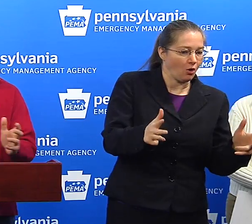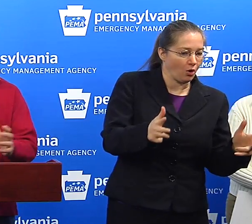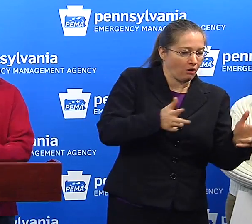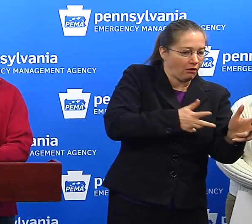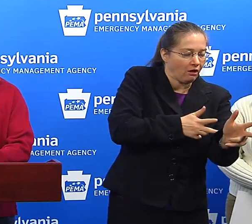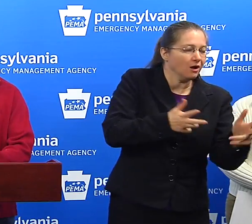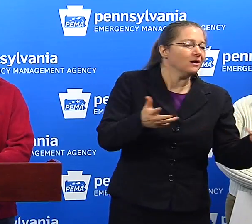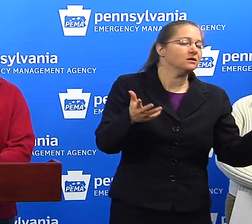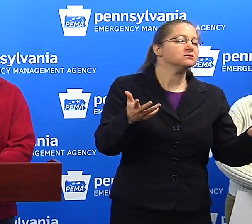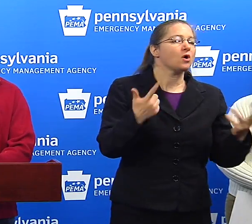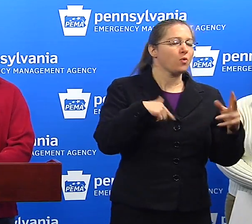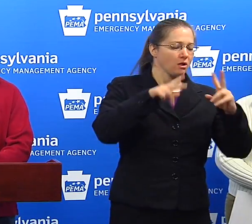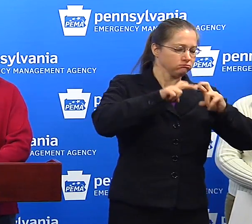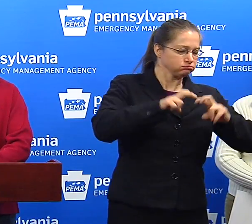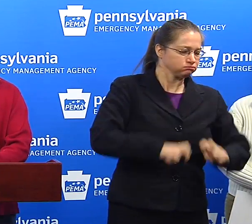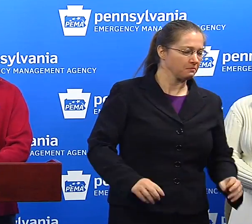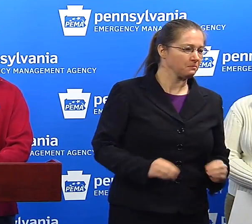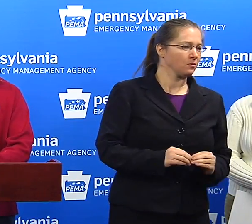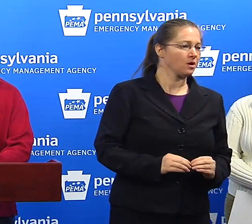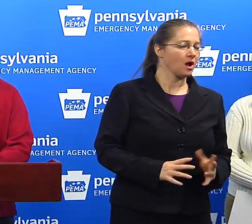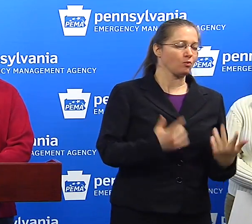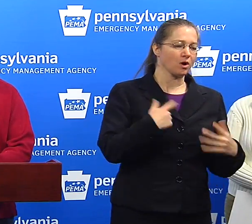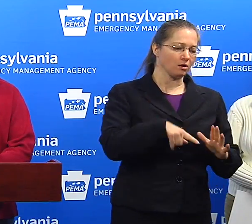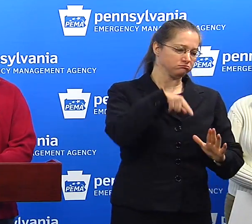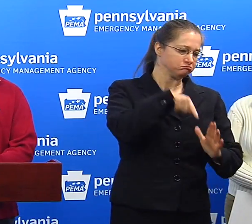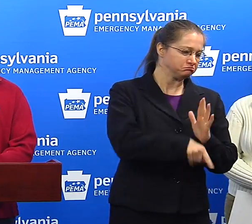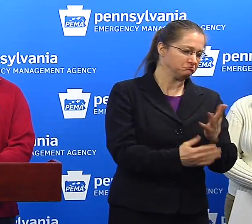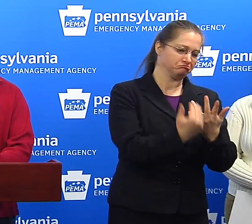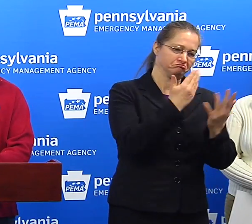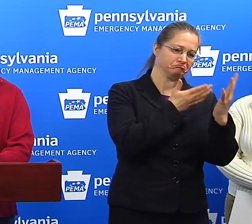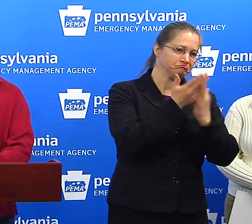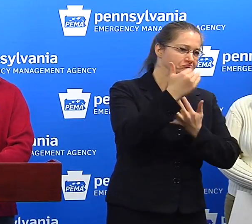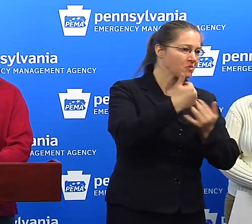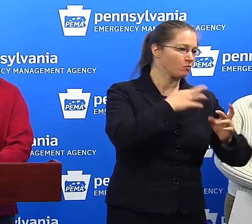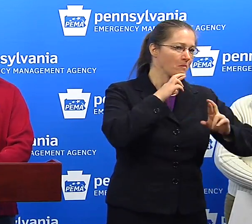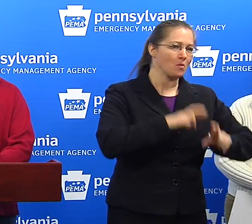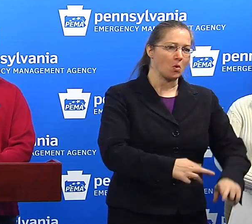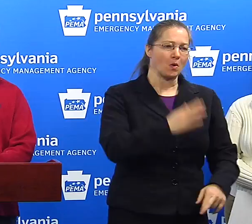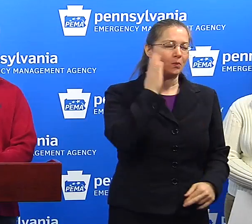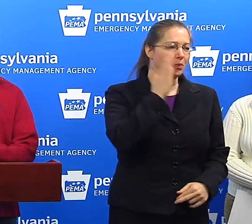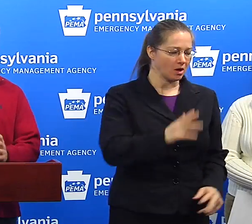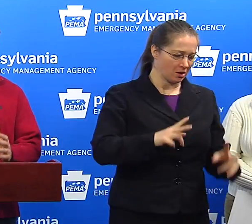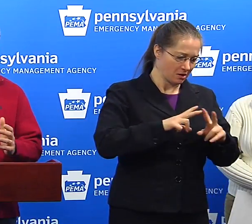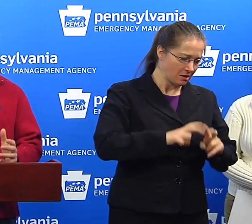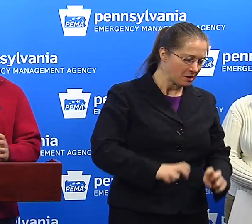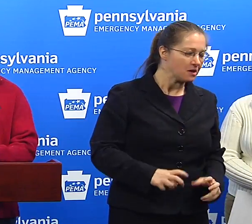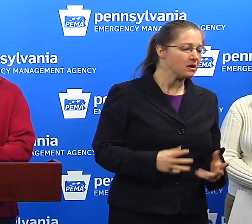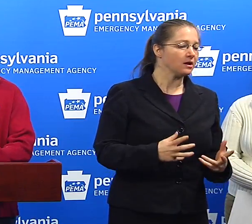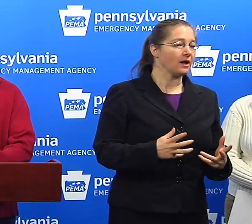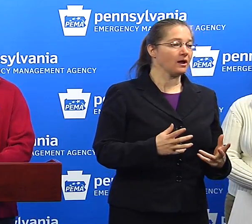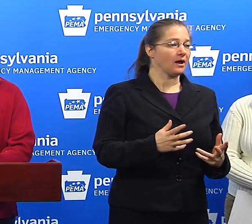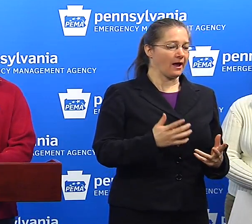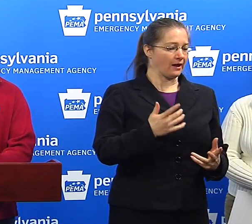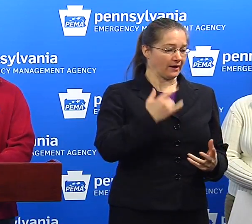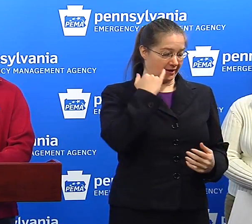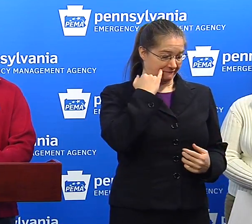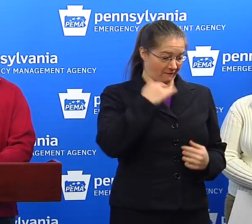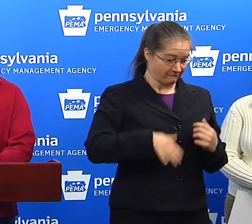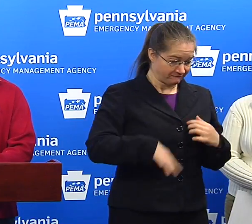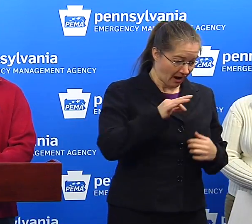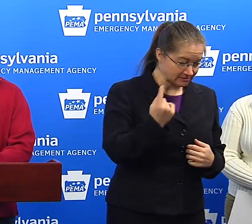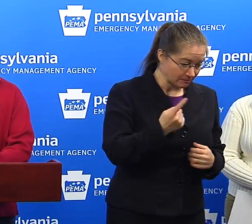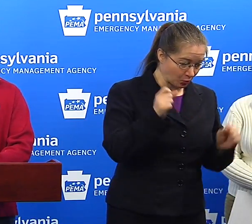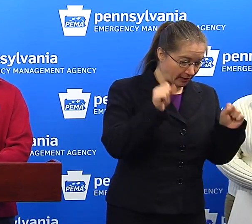look at all that, and we'll have a full report. It will be exhaustive, and we'll spend a lot of time on it and make sure if there's anything we could and should do differently,